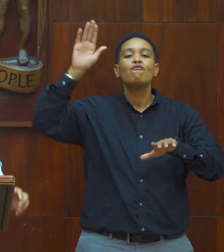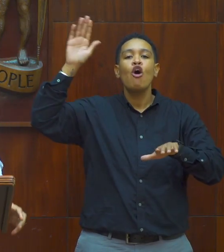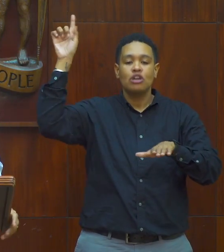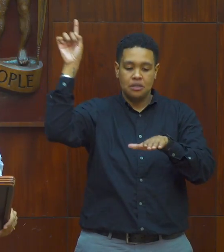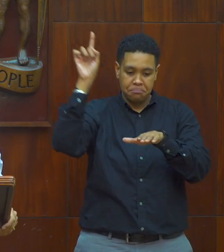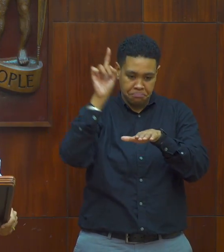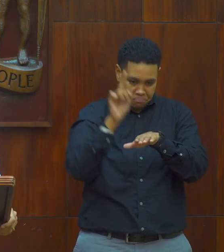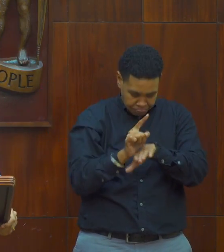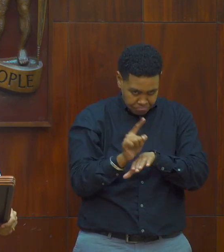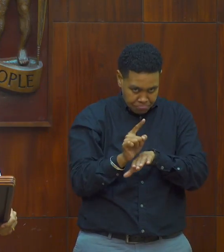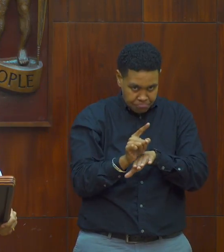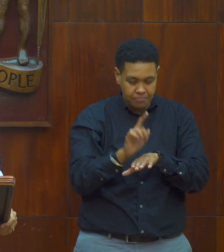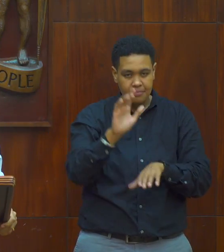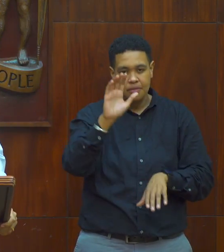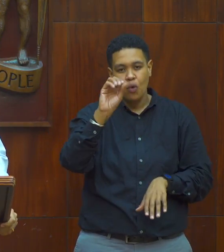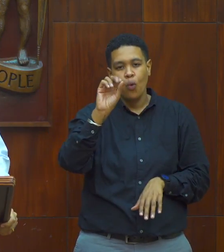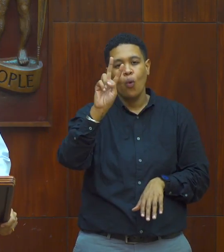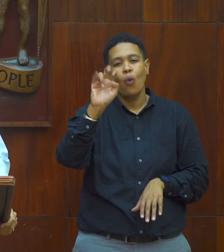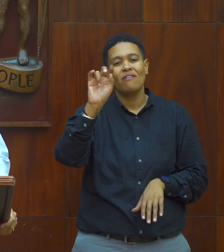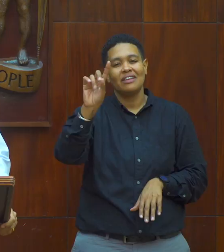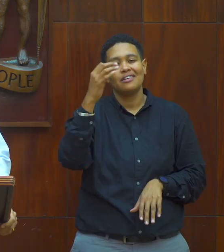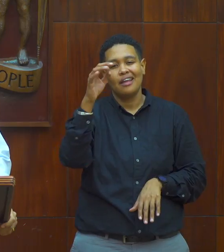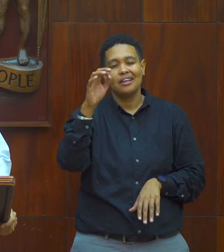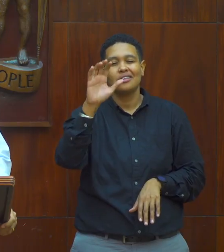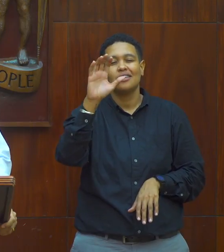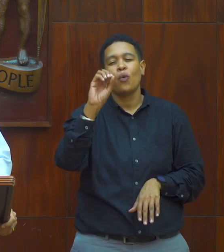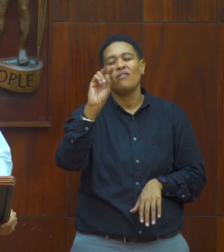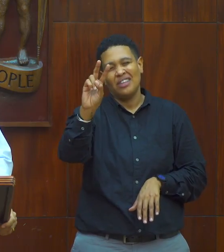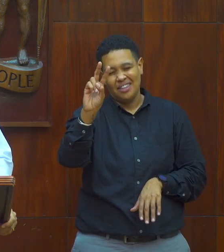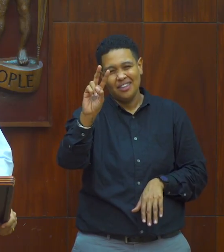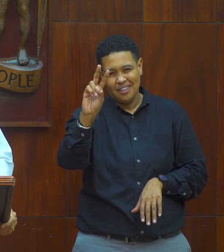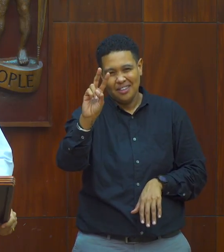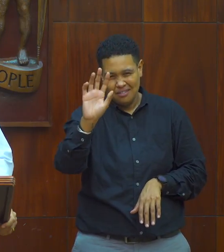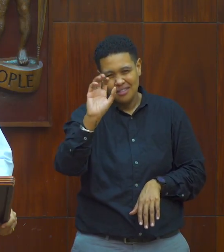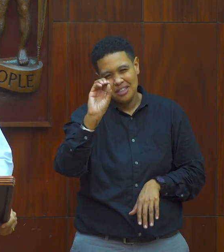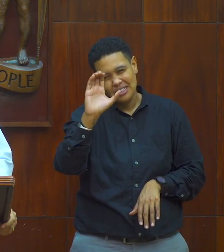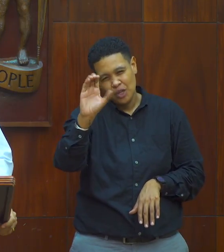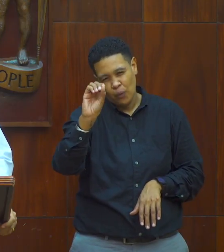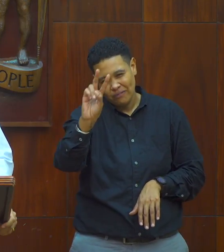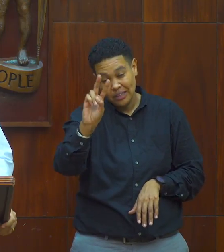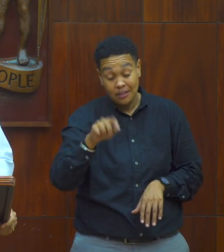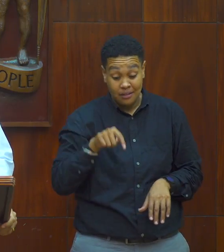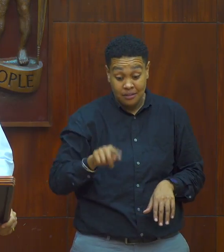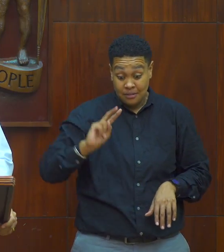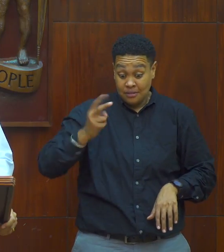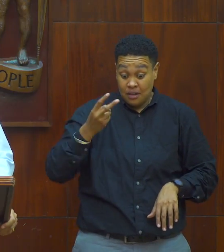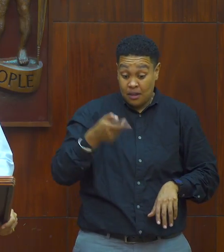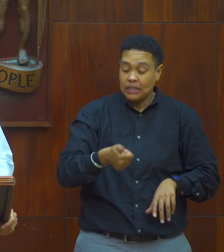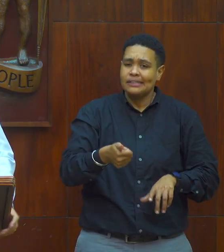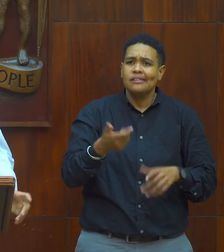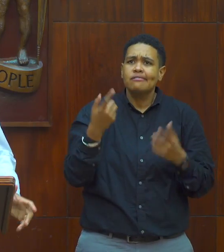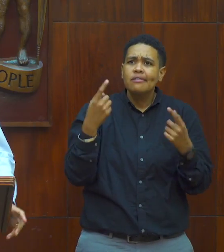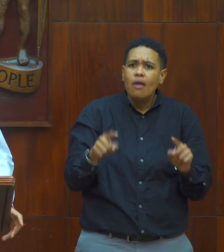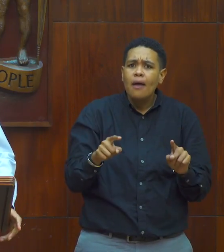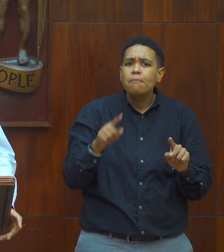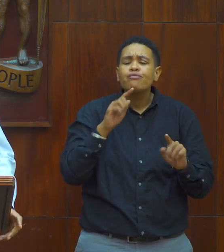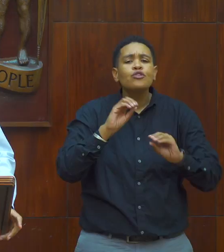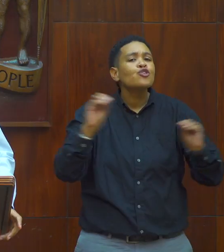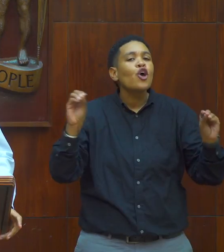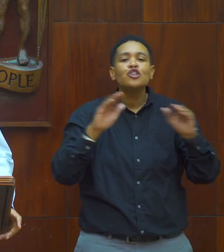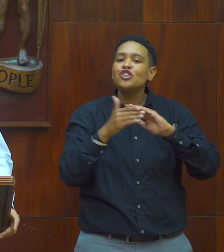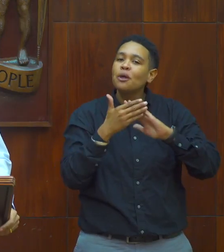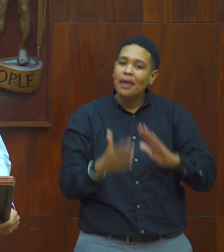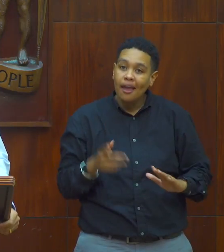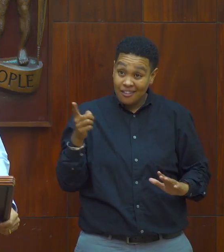case of COVID-19 and this second case is a non-Jamaican